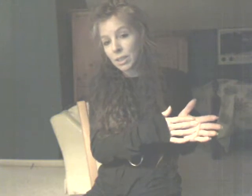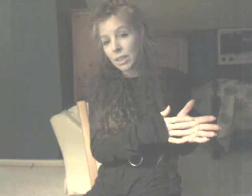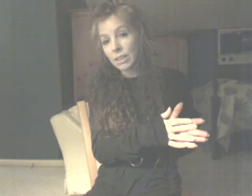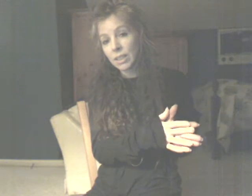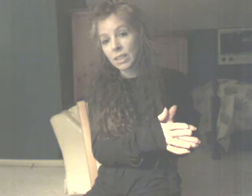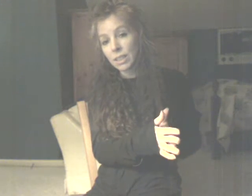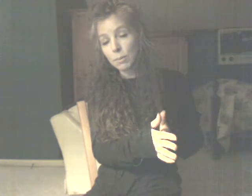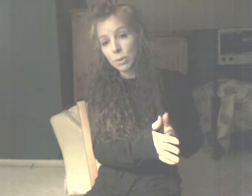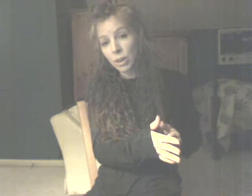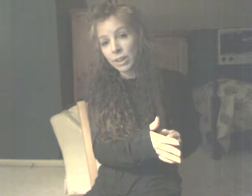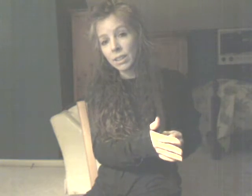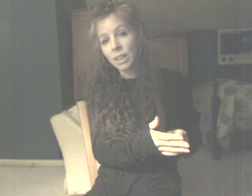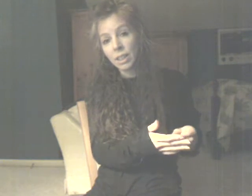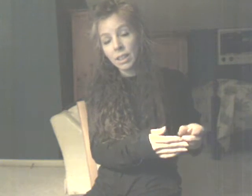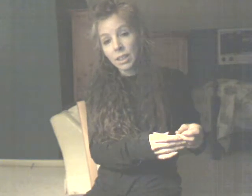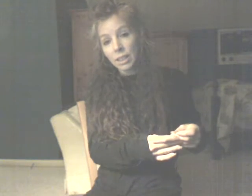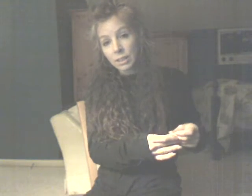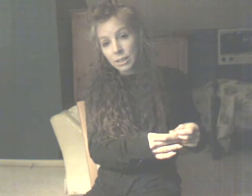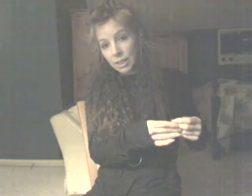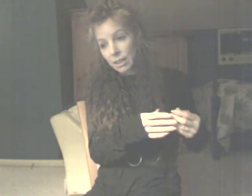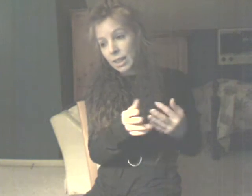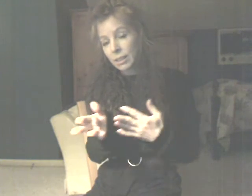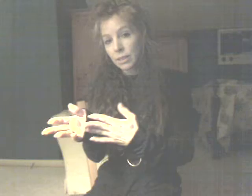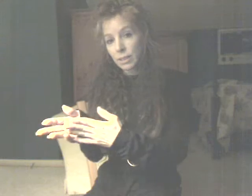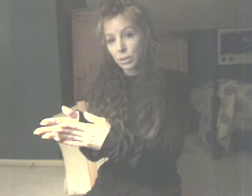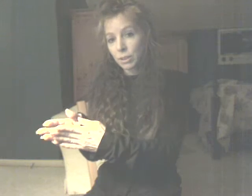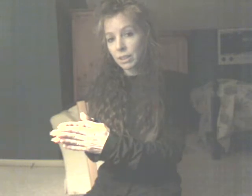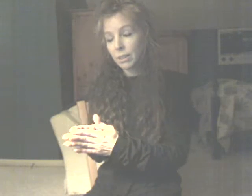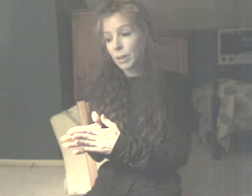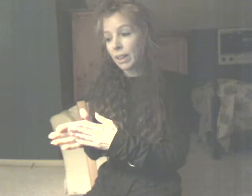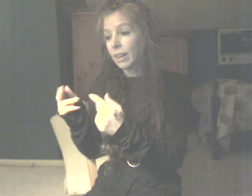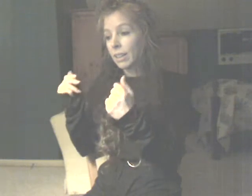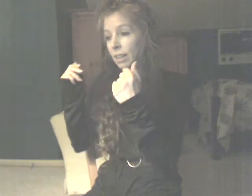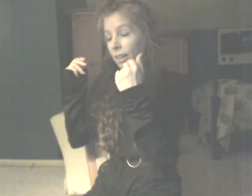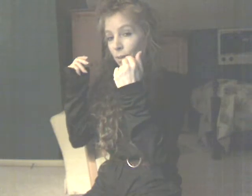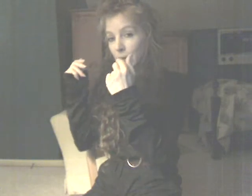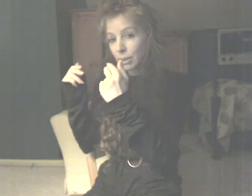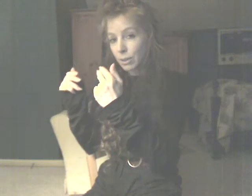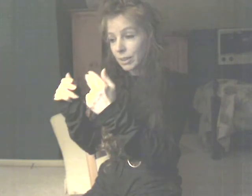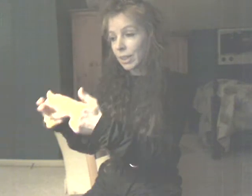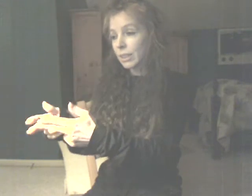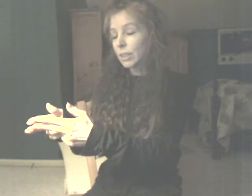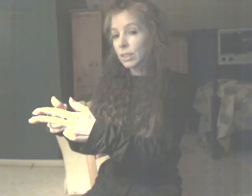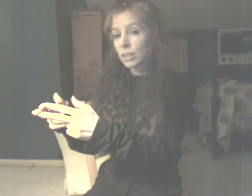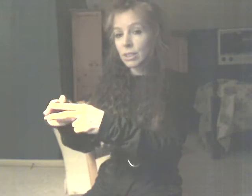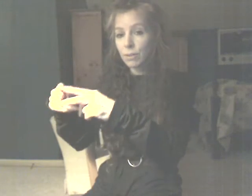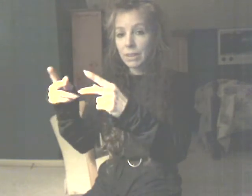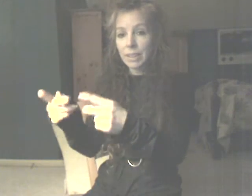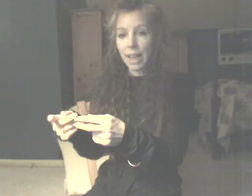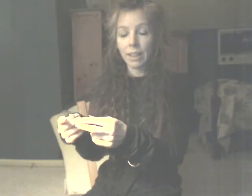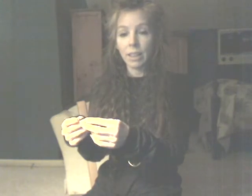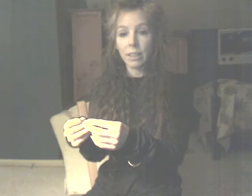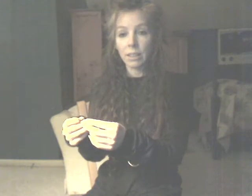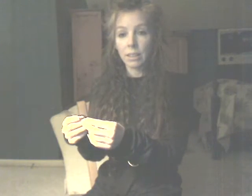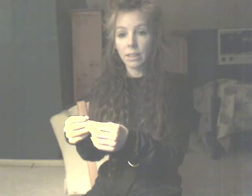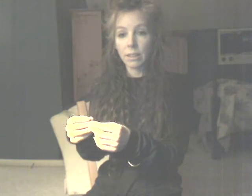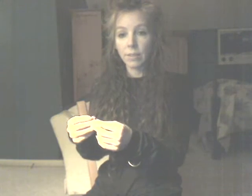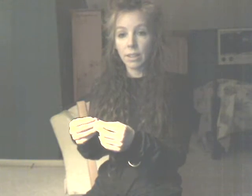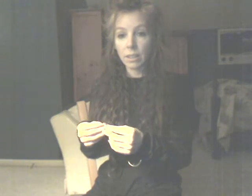gonna go down cynicism trail, take that Dorothy way. And, and, and yeah, it just starts to feel tacky. It just starts to